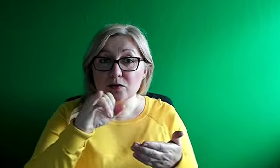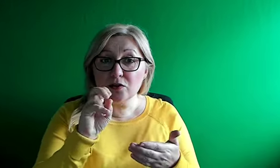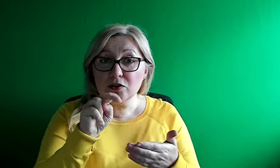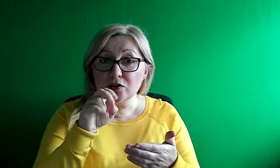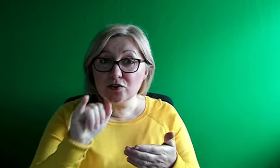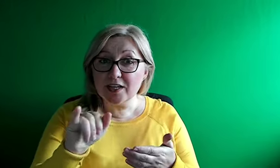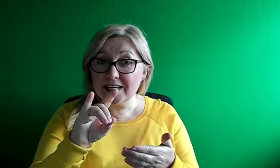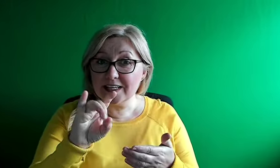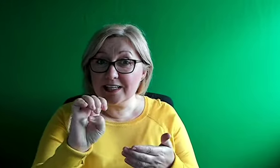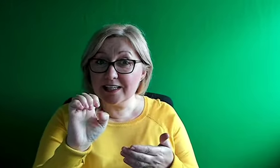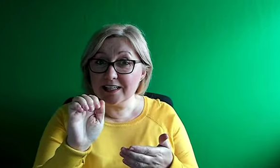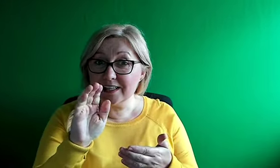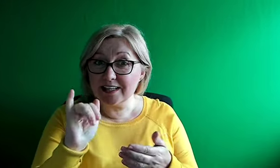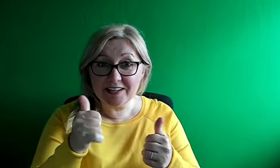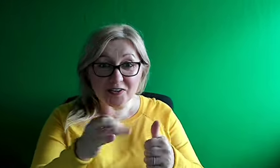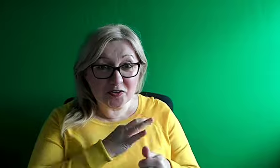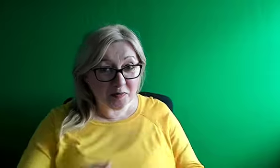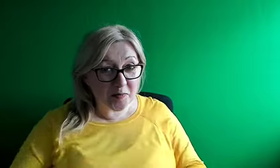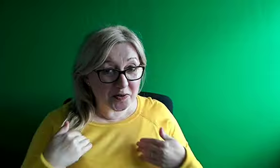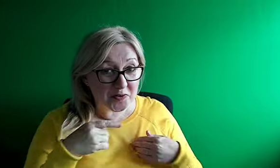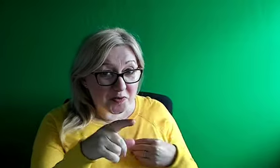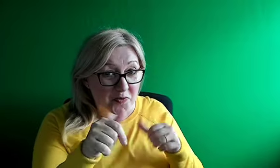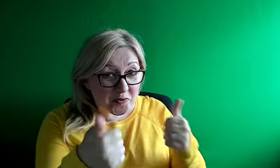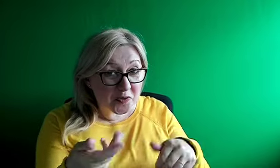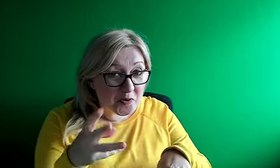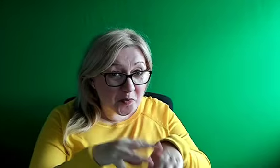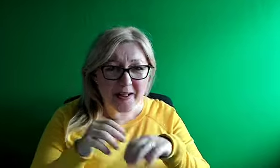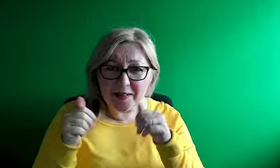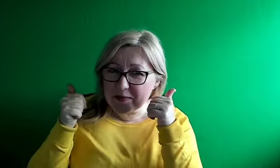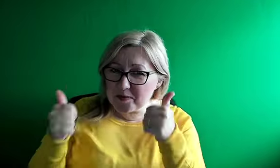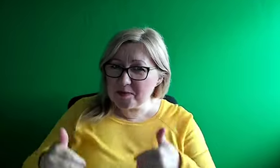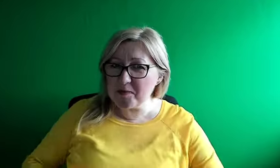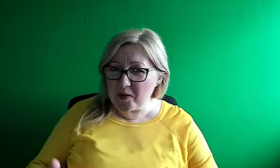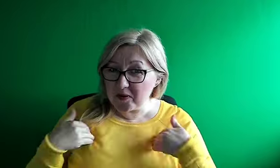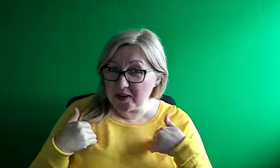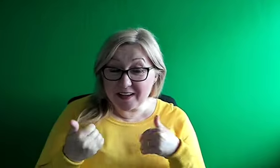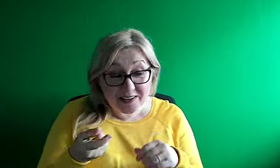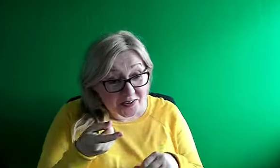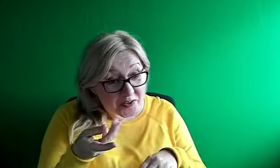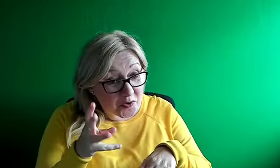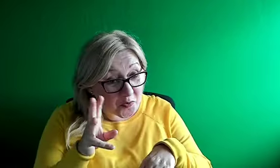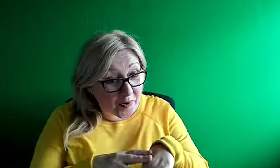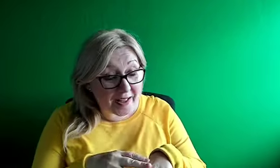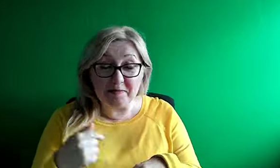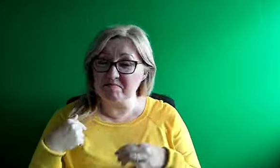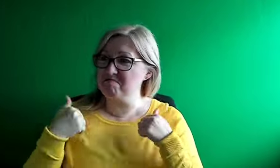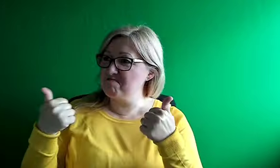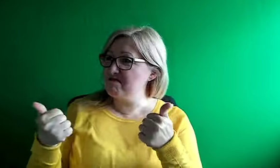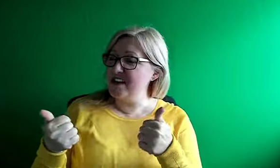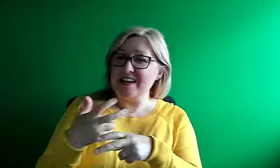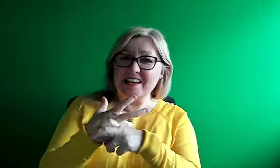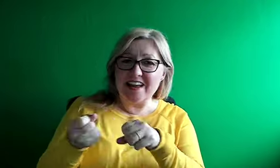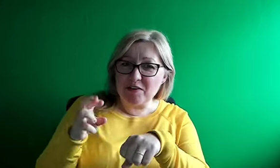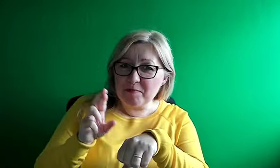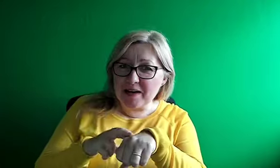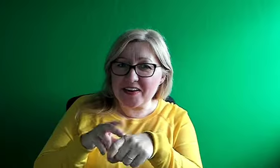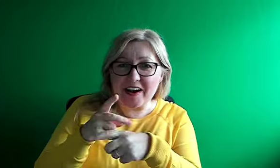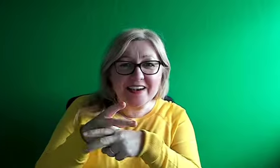Good morning, how are you? Are you well? I've never been better, I've never been here. I've been for I've been here